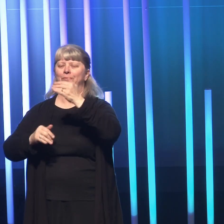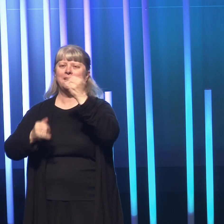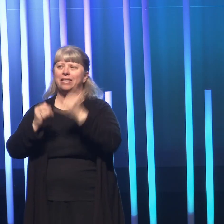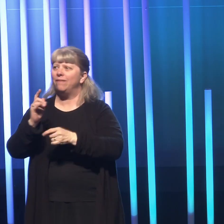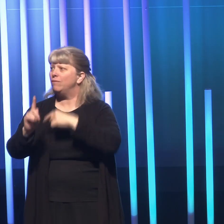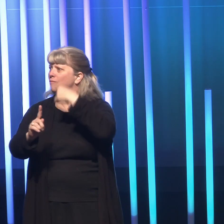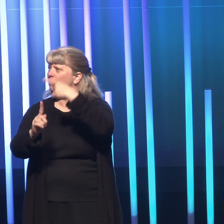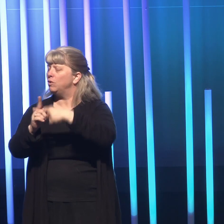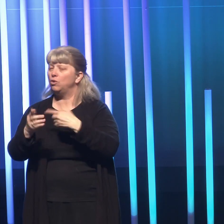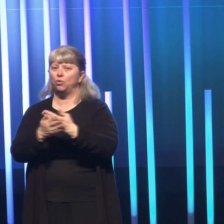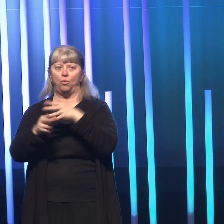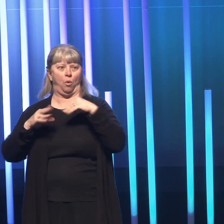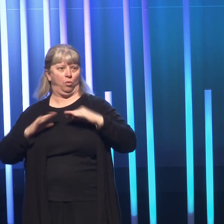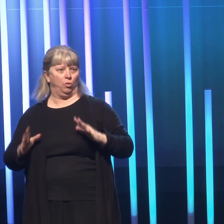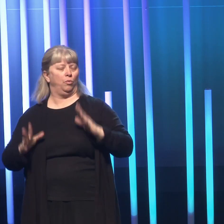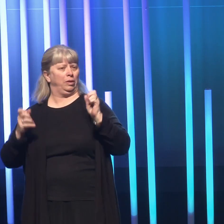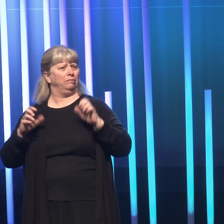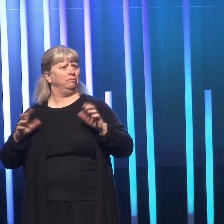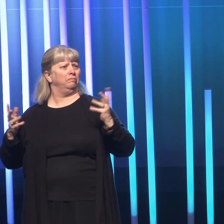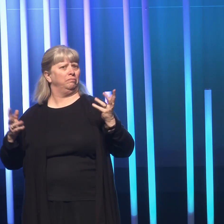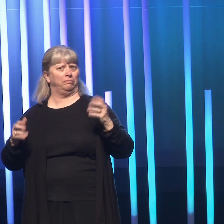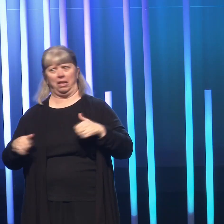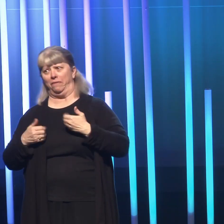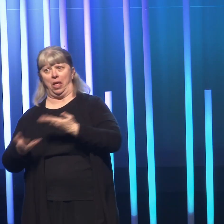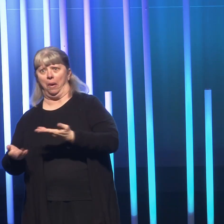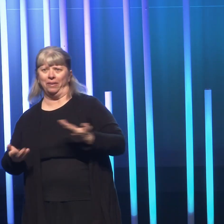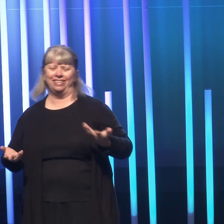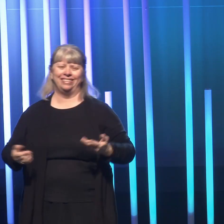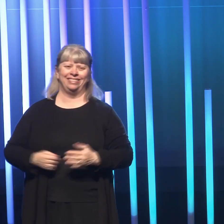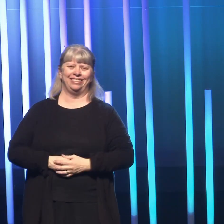the month because the new owner wanted to live in it.